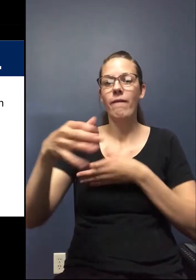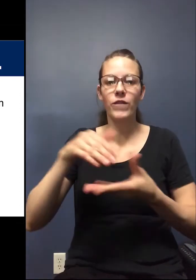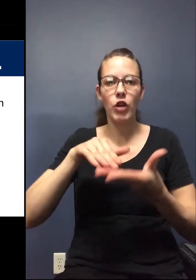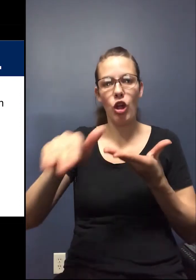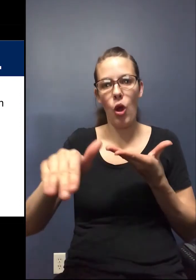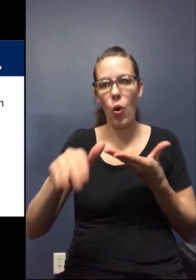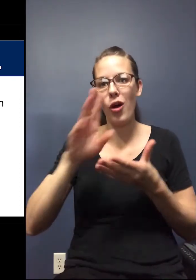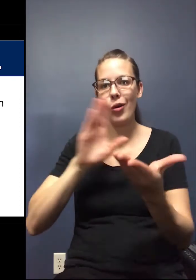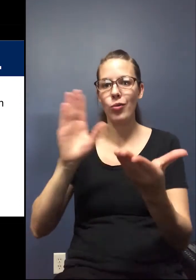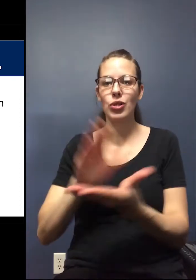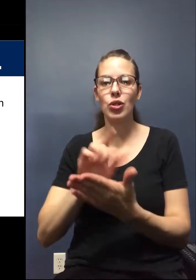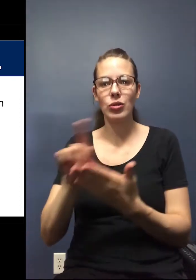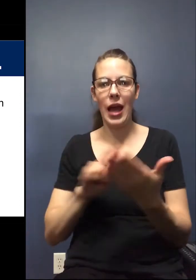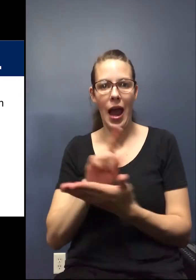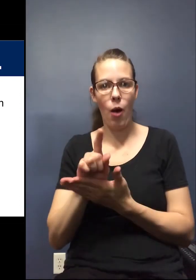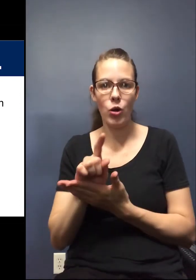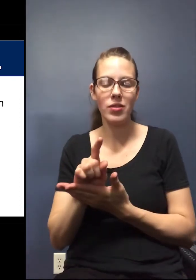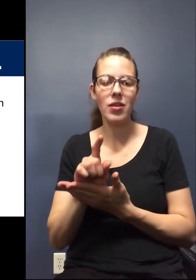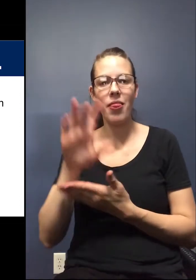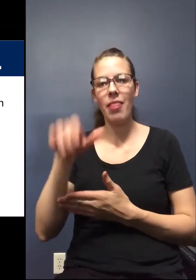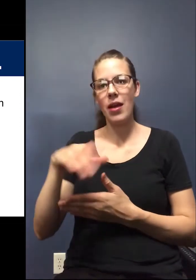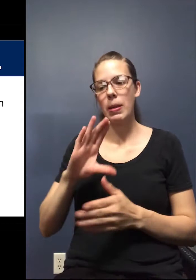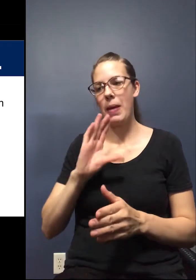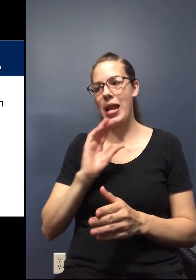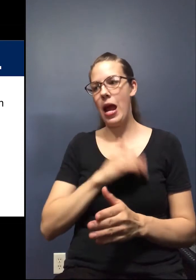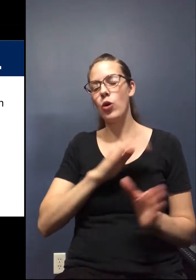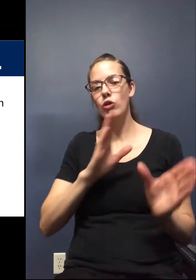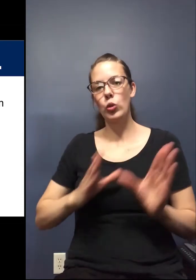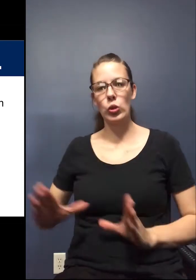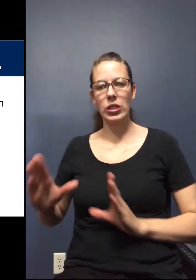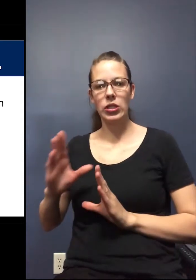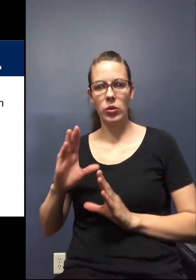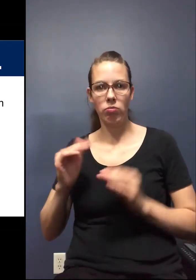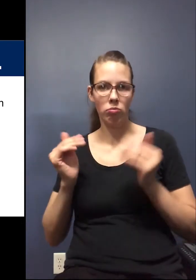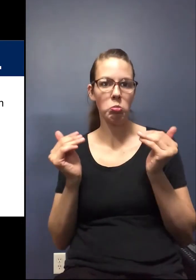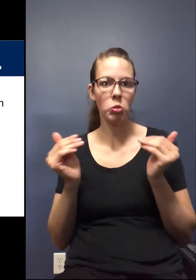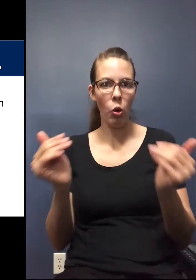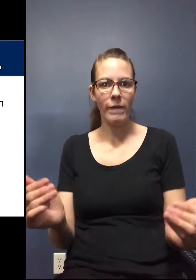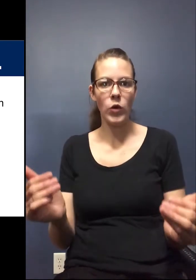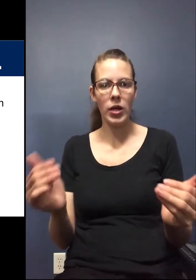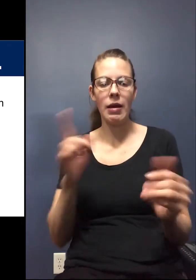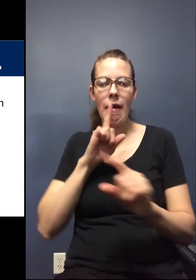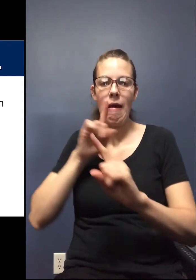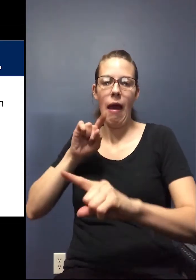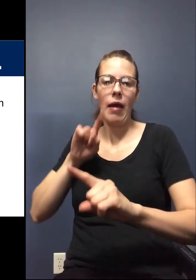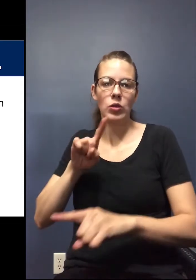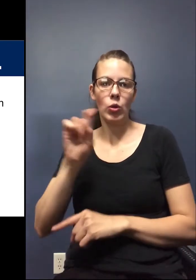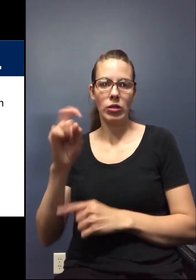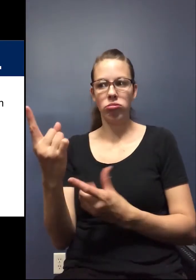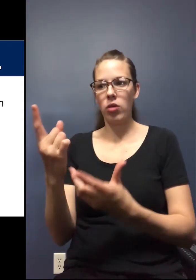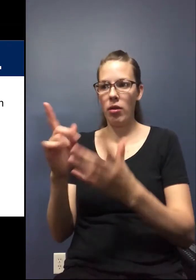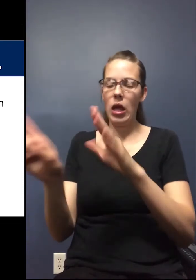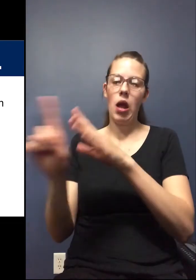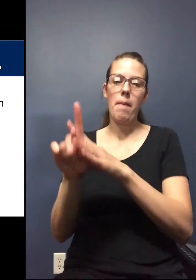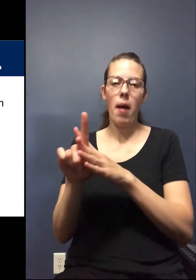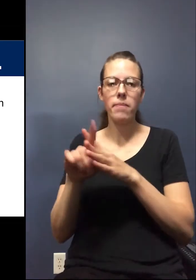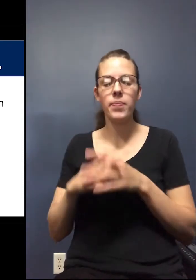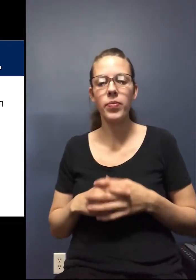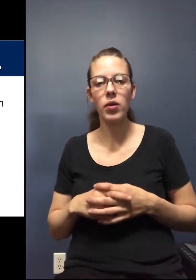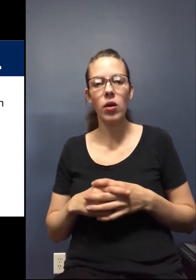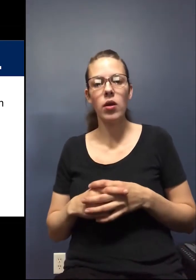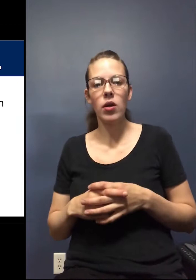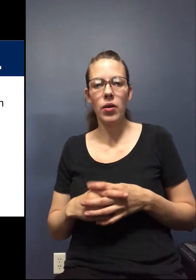or reduce hours. So that's just kind of been our strategy and we're going forward answering inquiries as they come up.